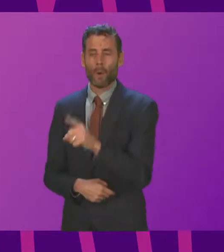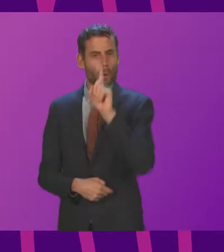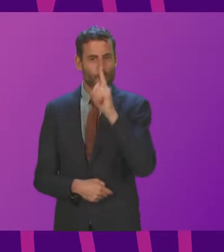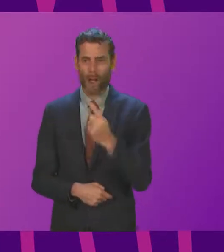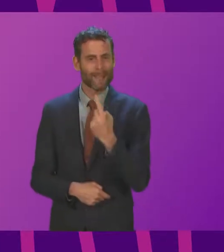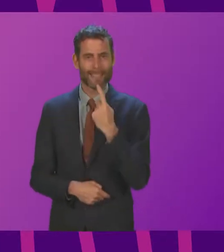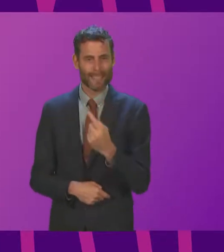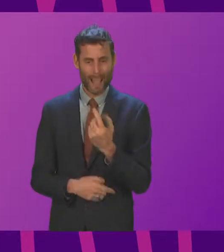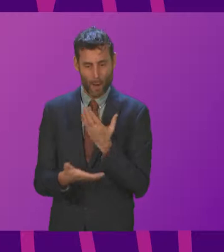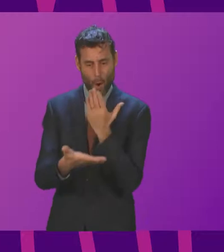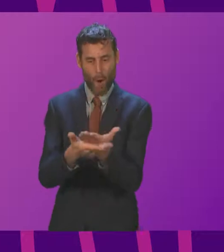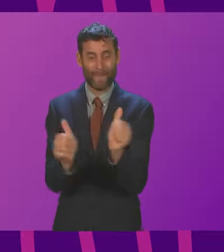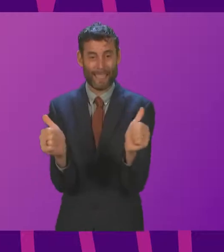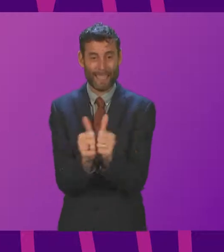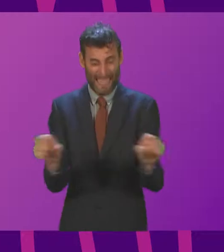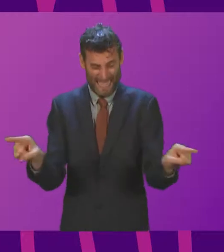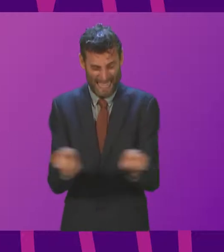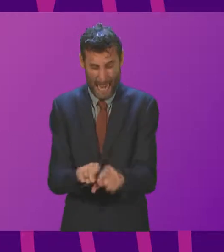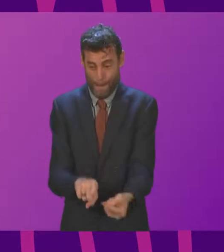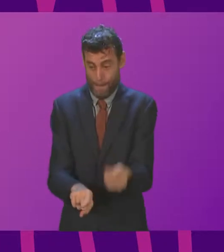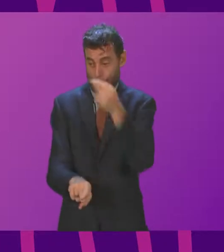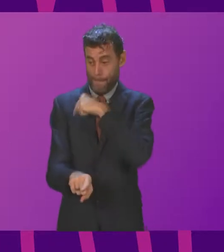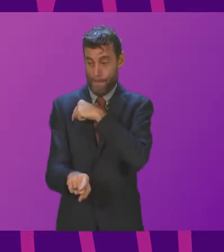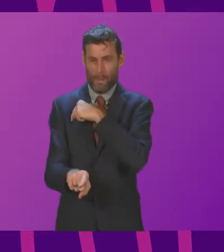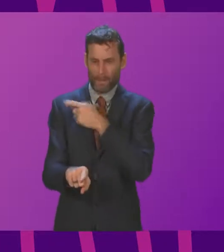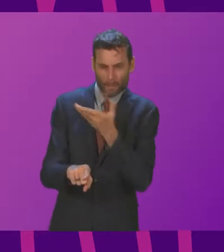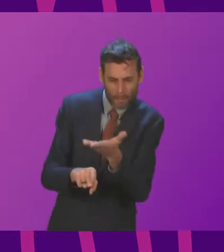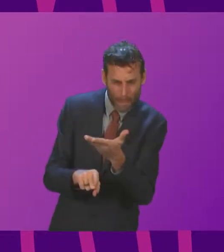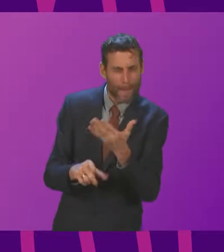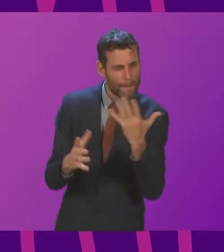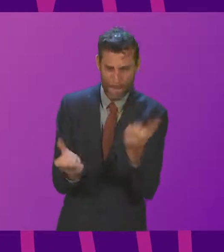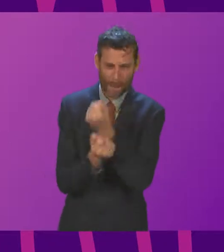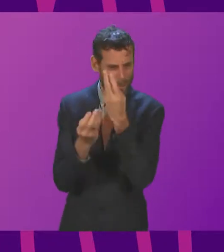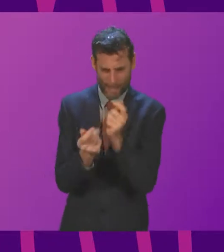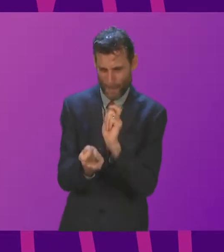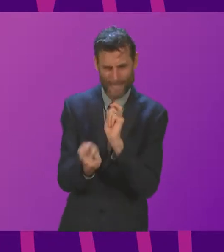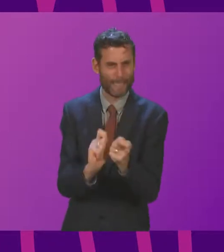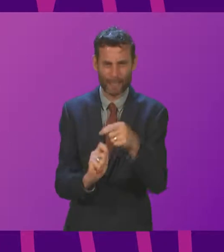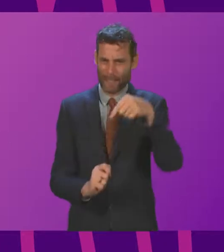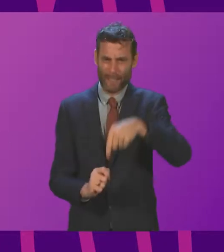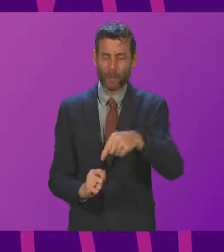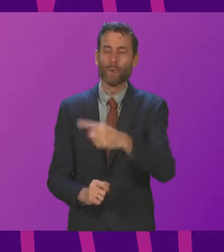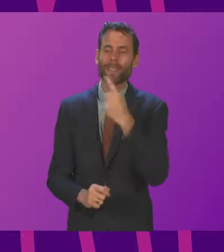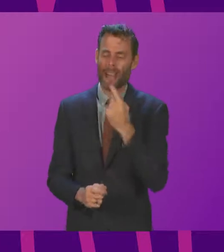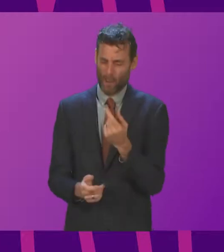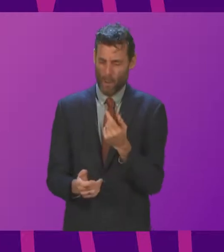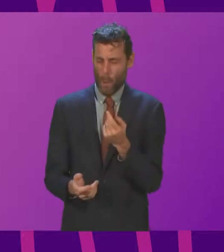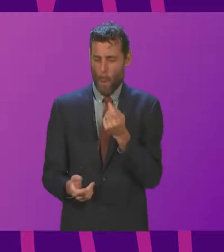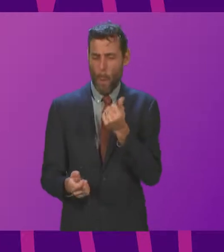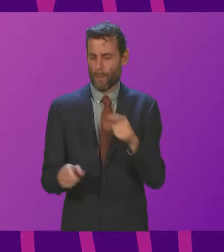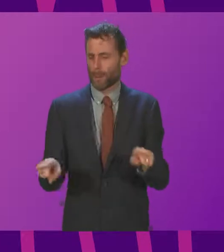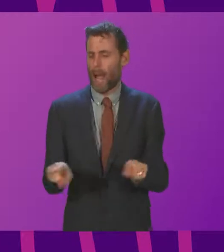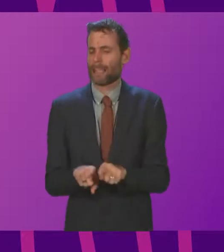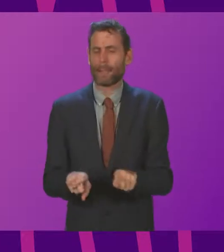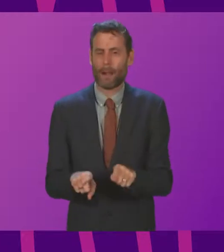Identical means they are the same. So if they are virtually identical, then they are not the same. And there was clearly a difference for that to be accepted. But